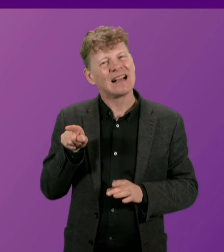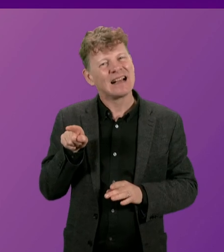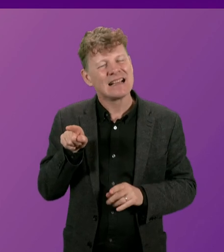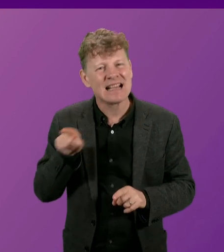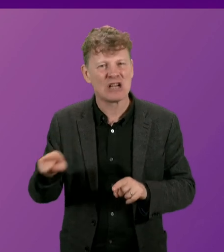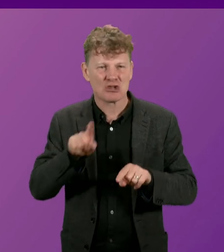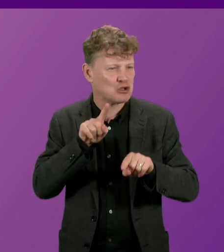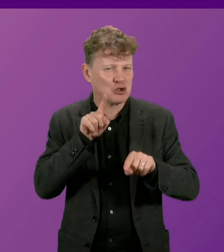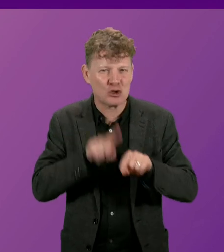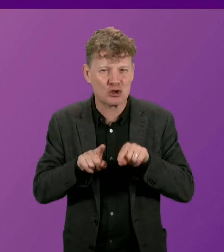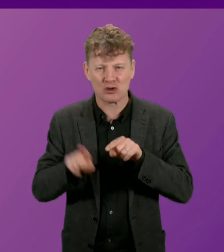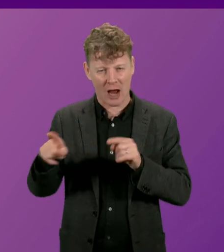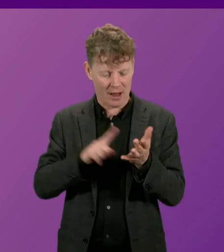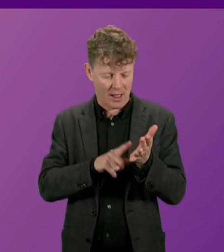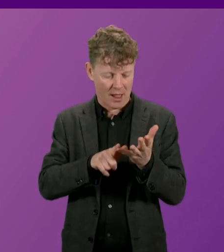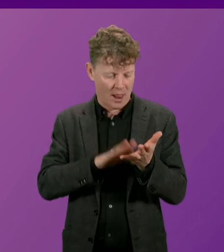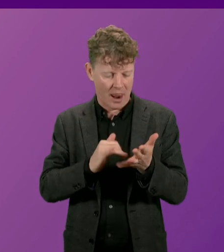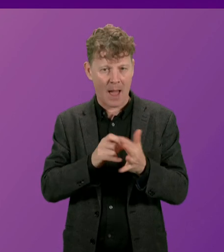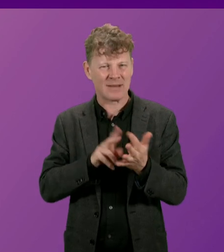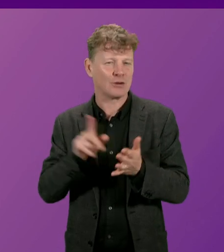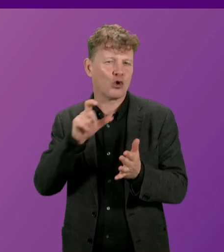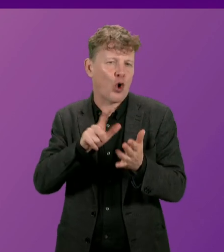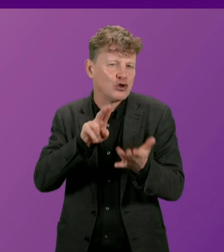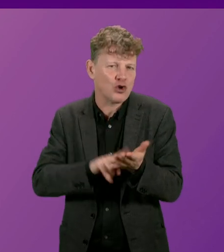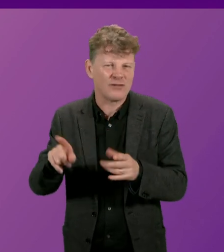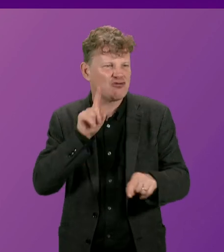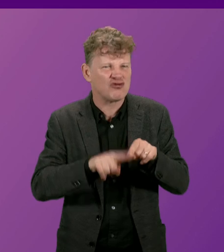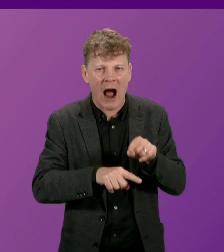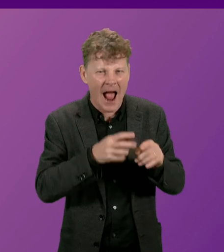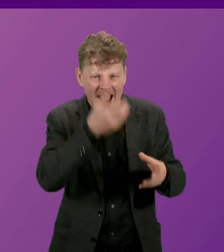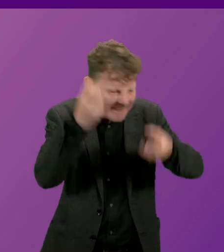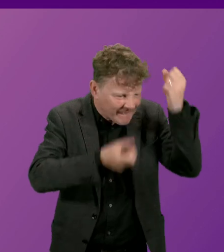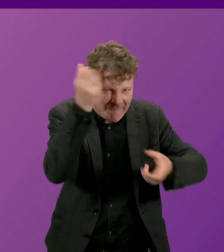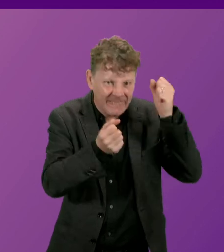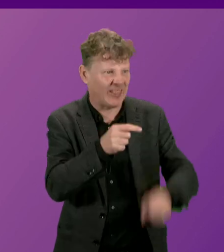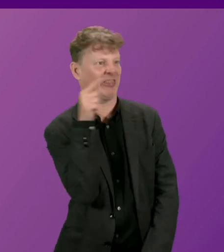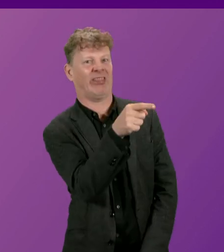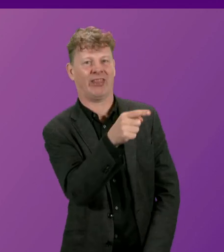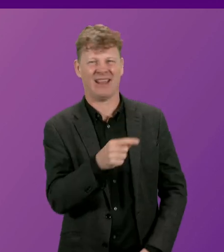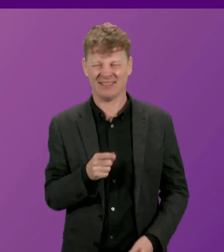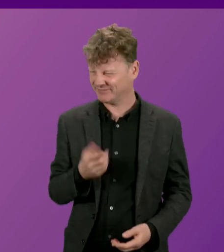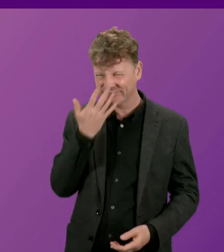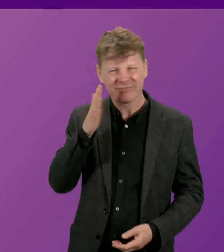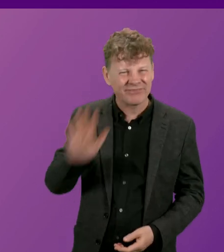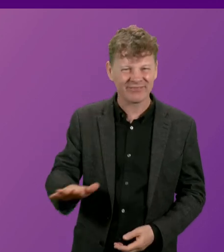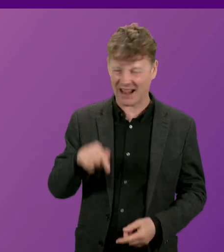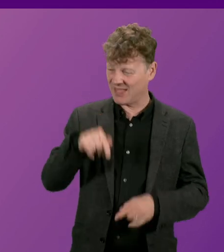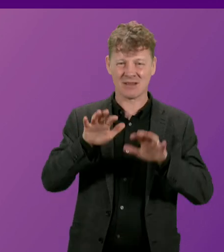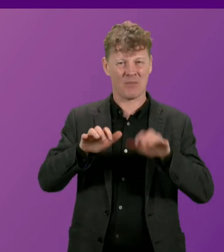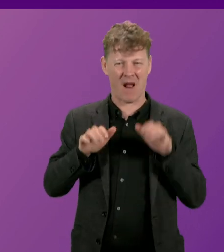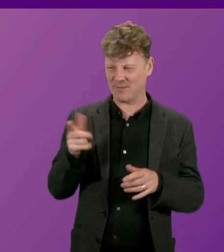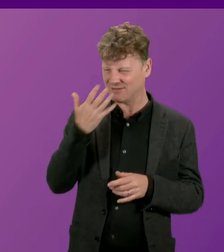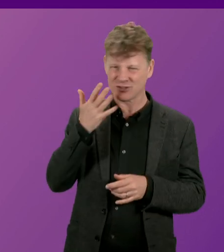barrel by Douglas Lumsden and the Conservatives. It debases this Parliament, it debases the Conservative